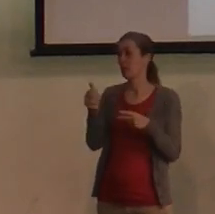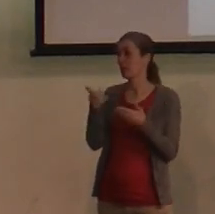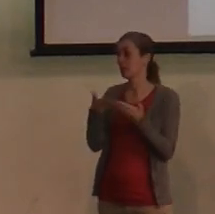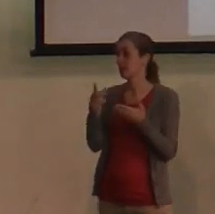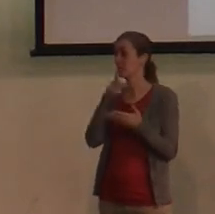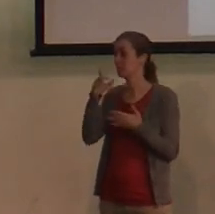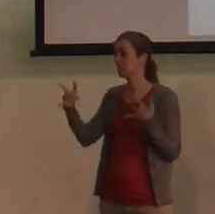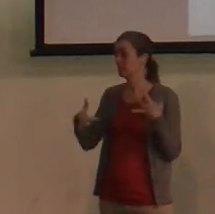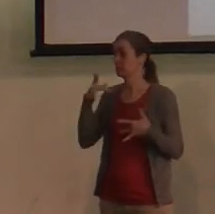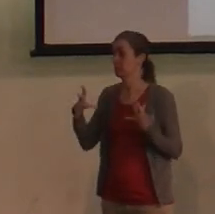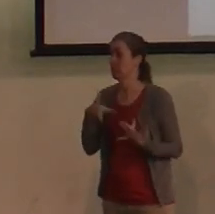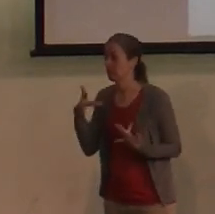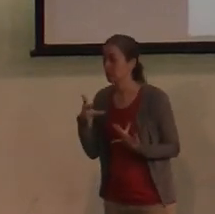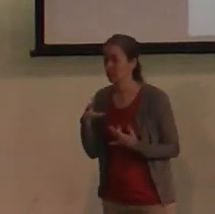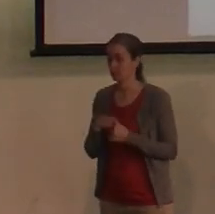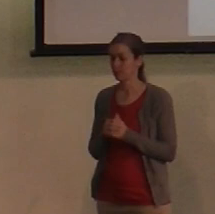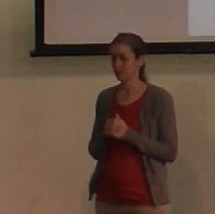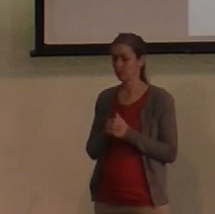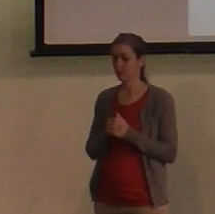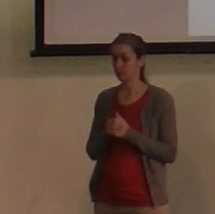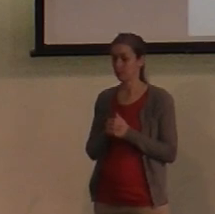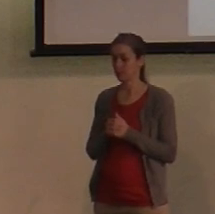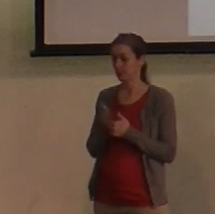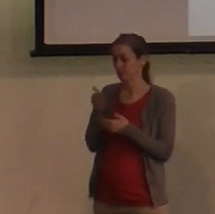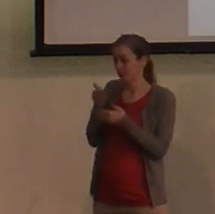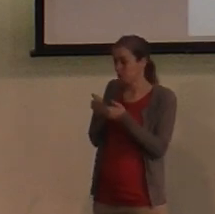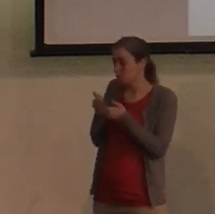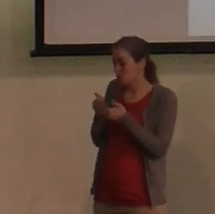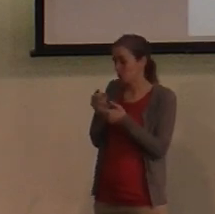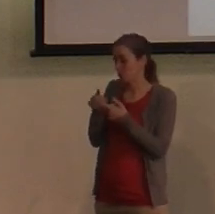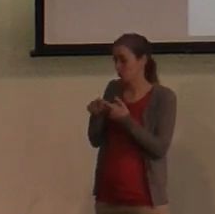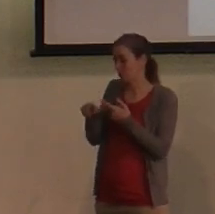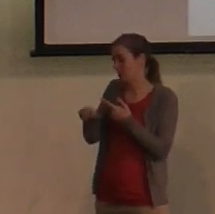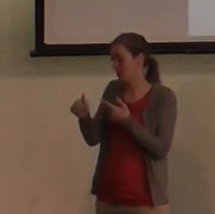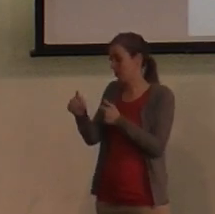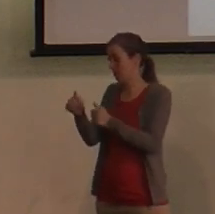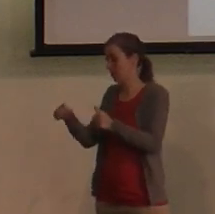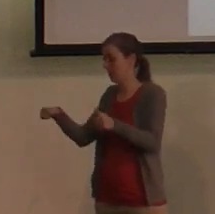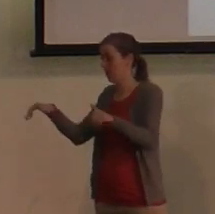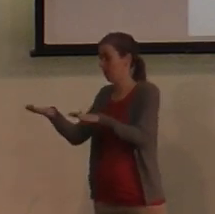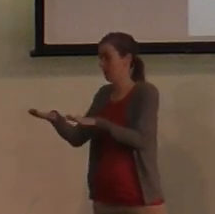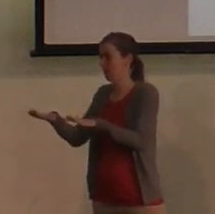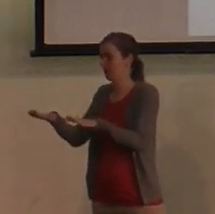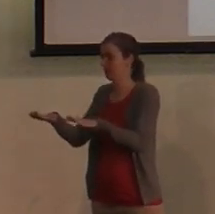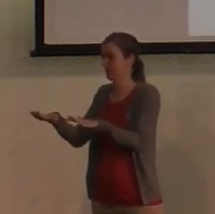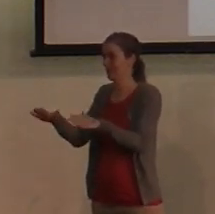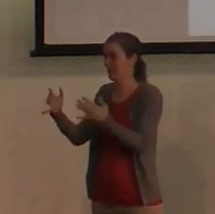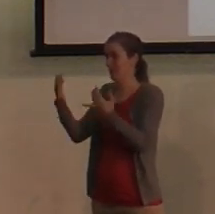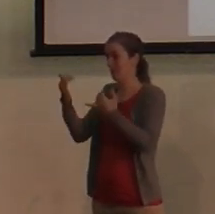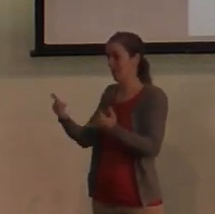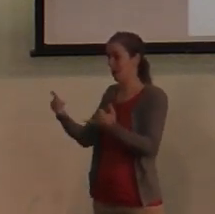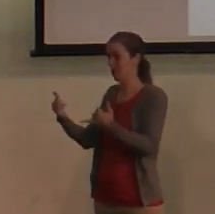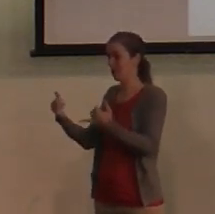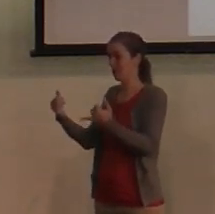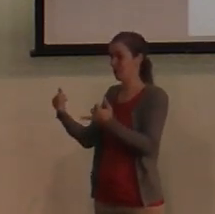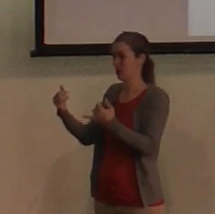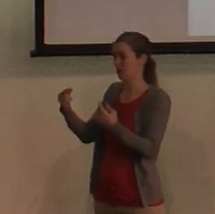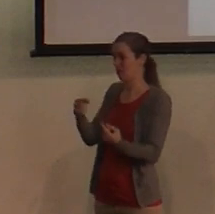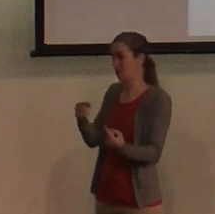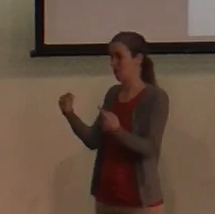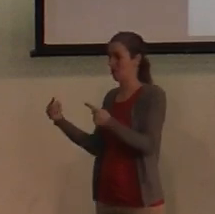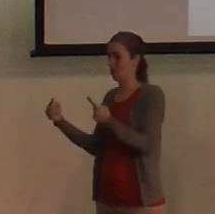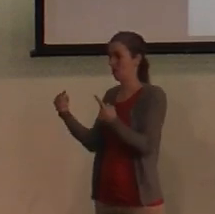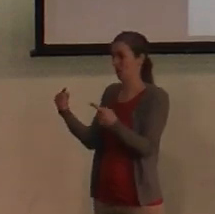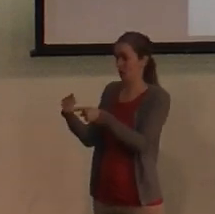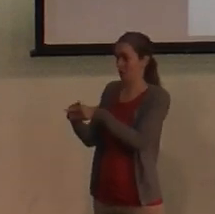is just how close we were to some other areas of modern day conflict. And if you look at this picture right